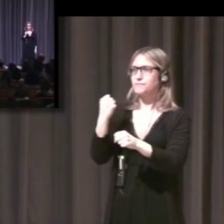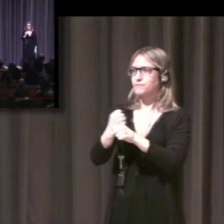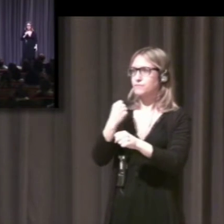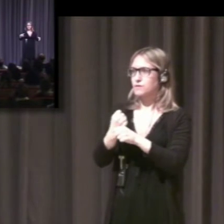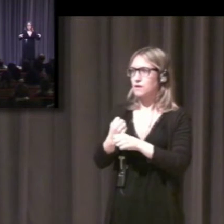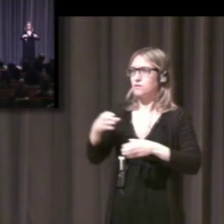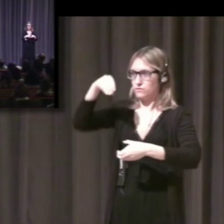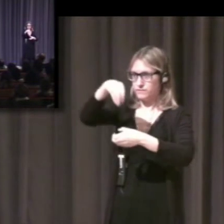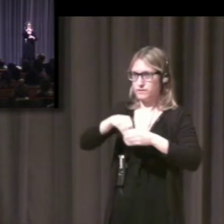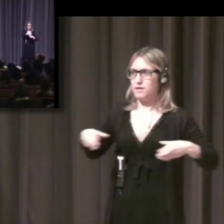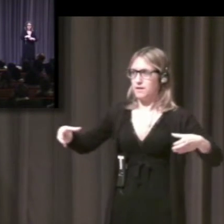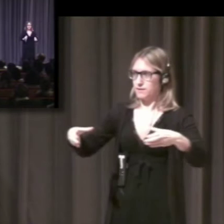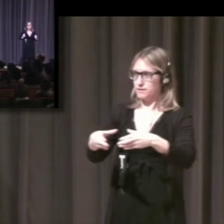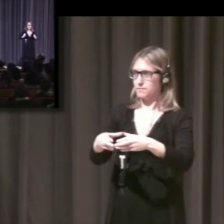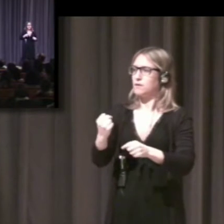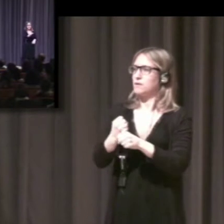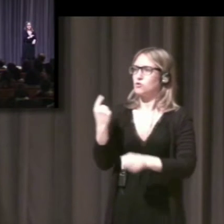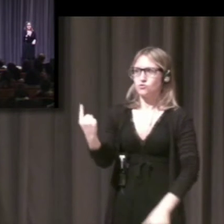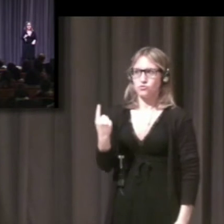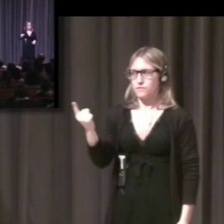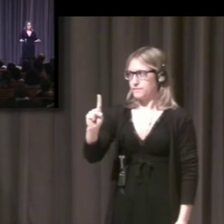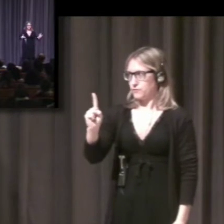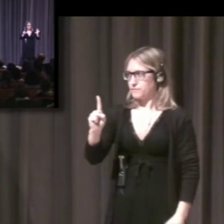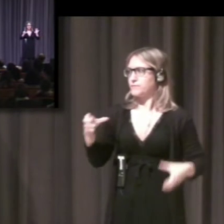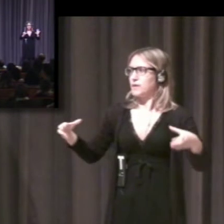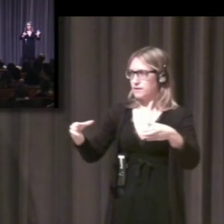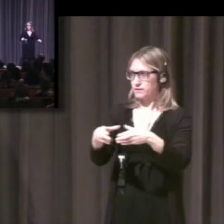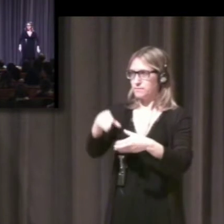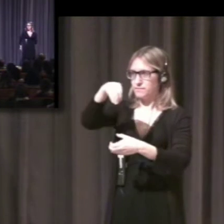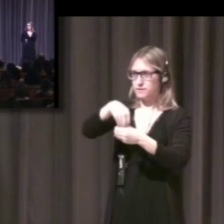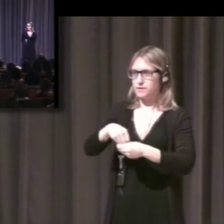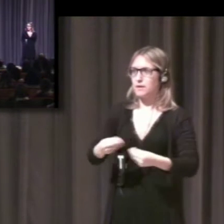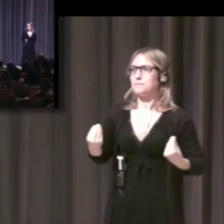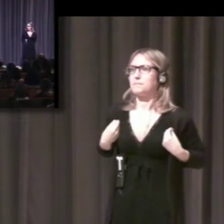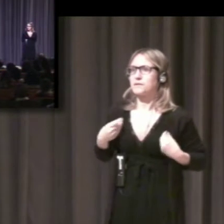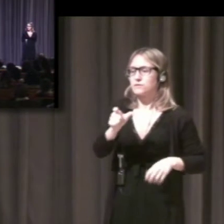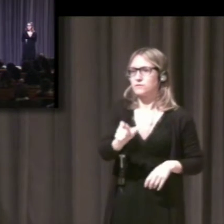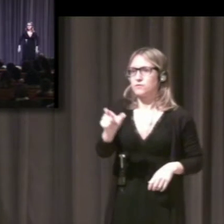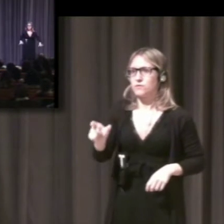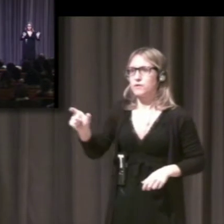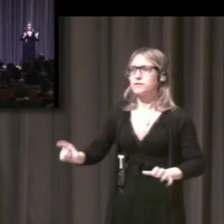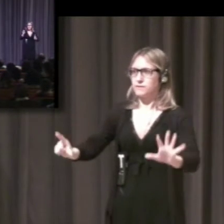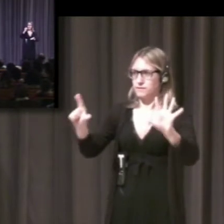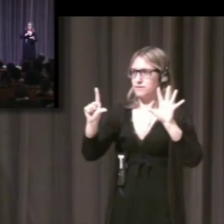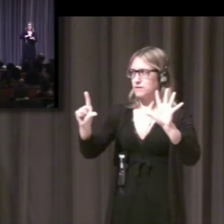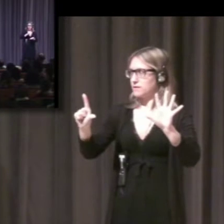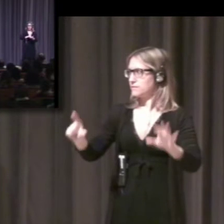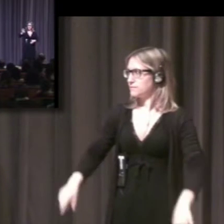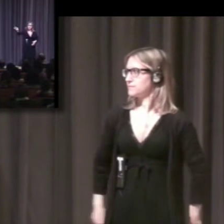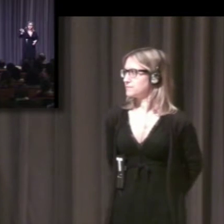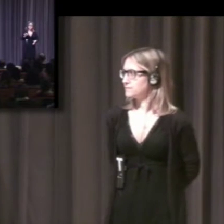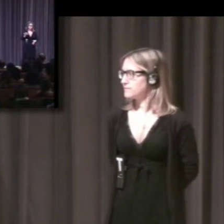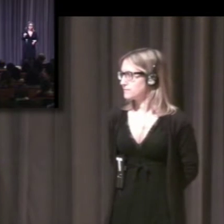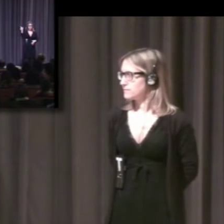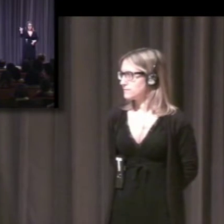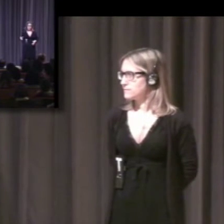people. Actually, at different times, we sometimes pull in another person. Sometimes one of